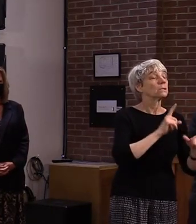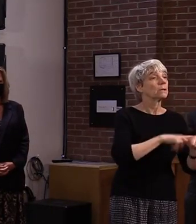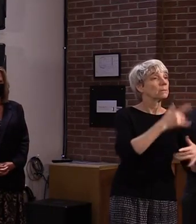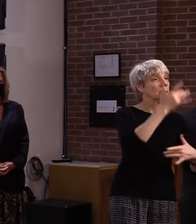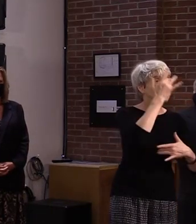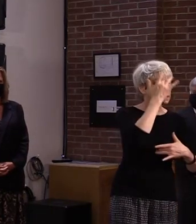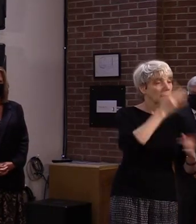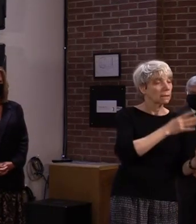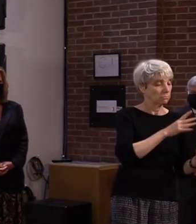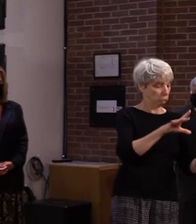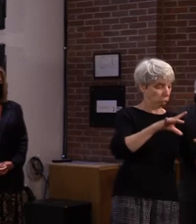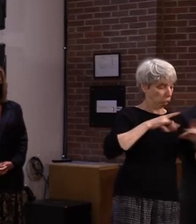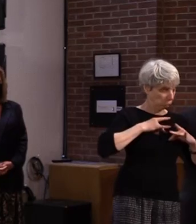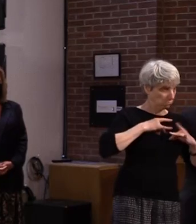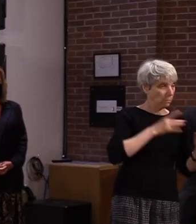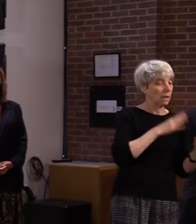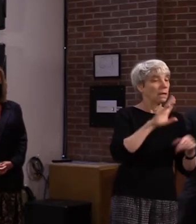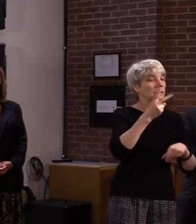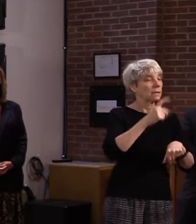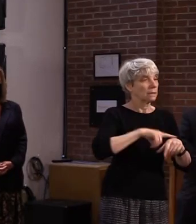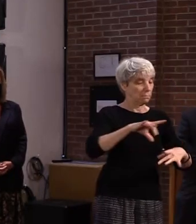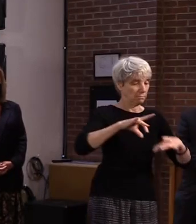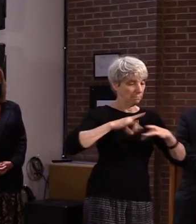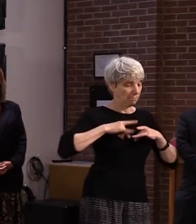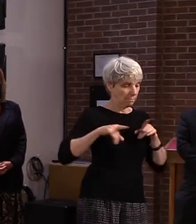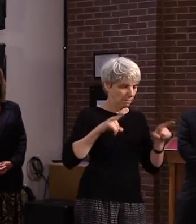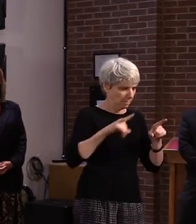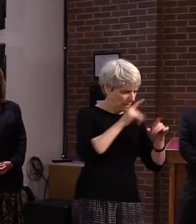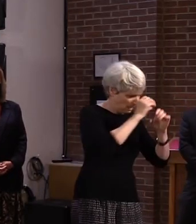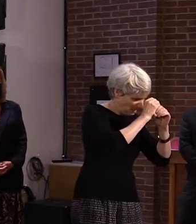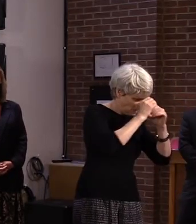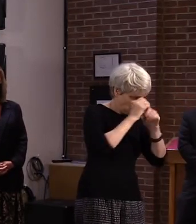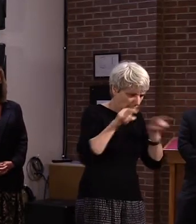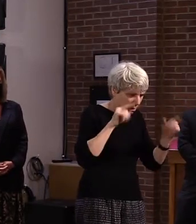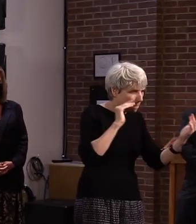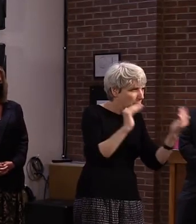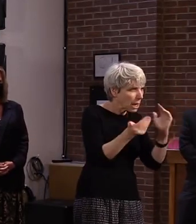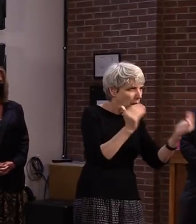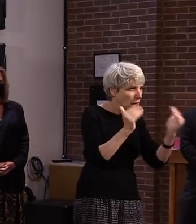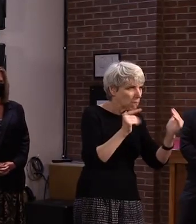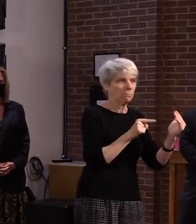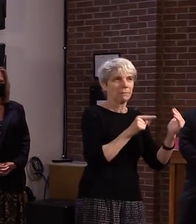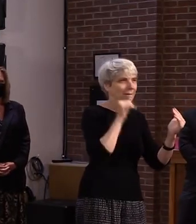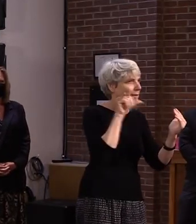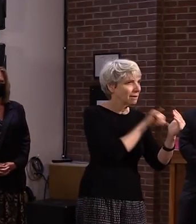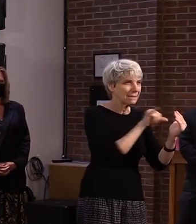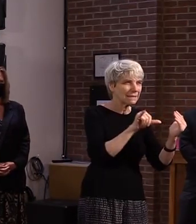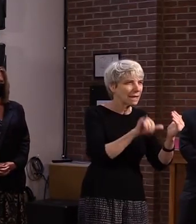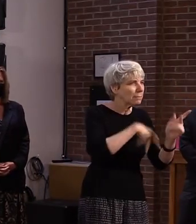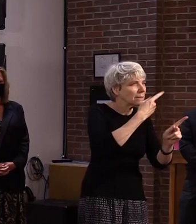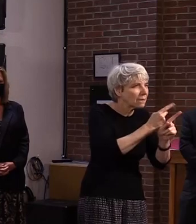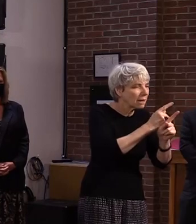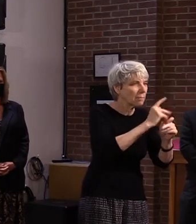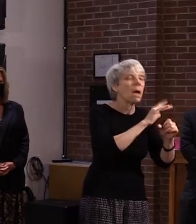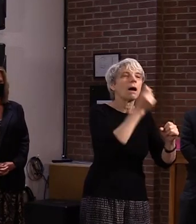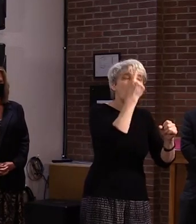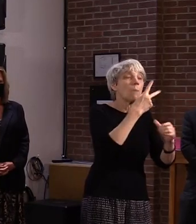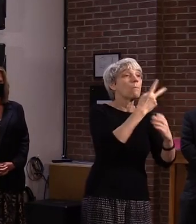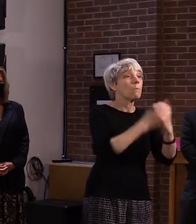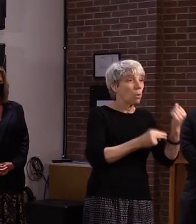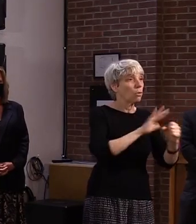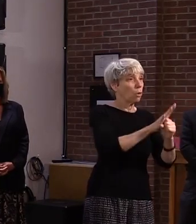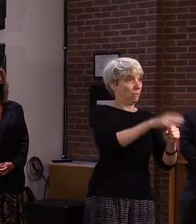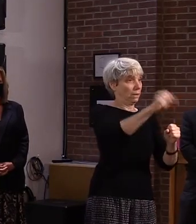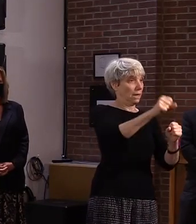were different from one another and typical of infections from different parts of the world, which means it did